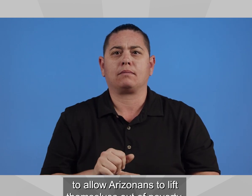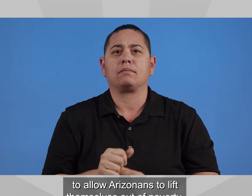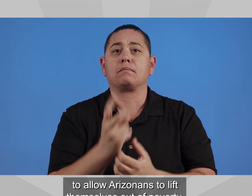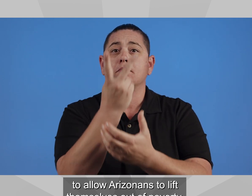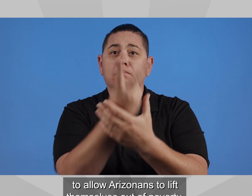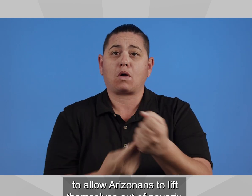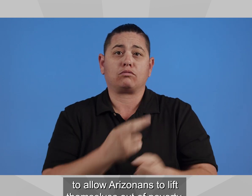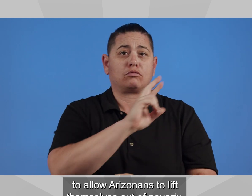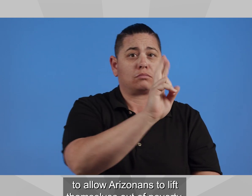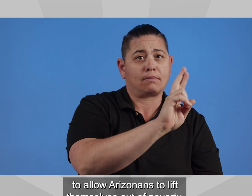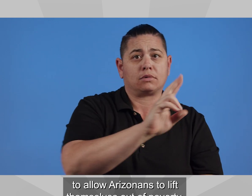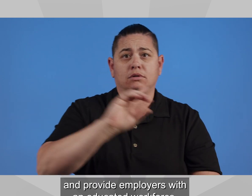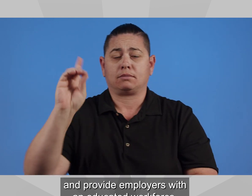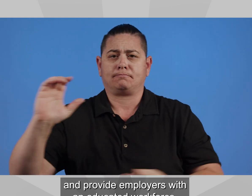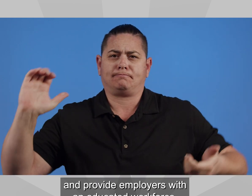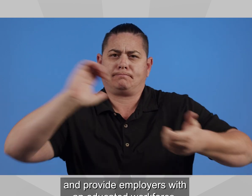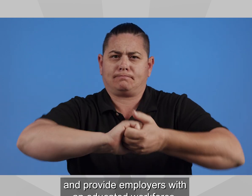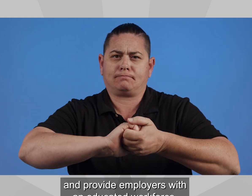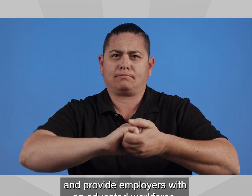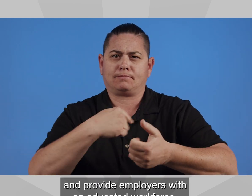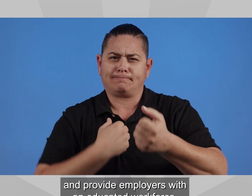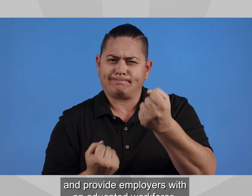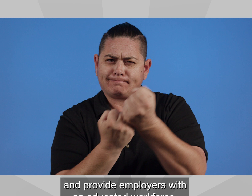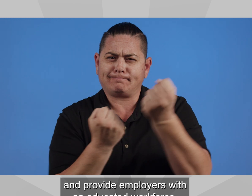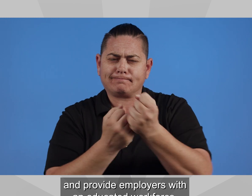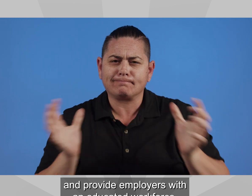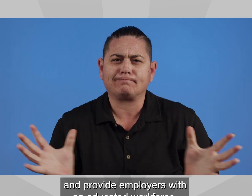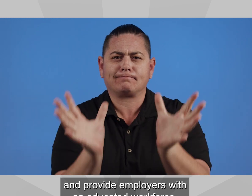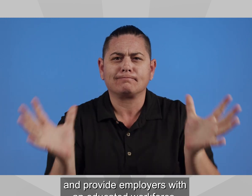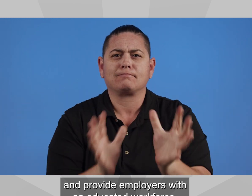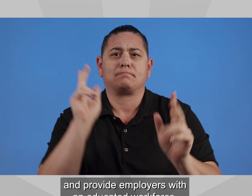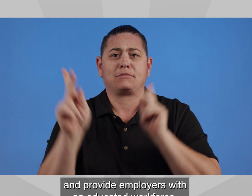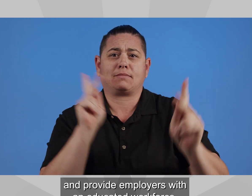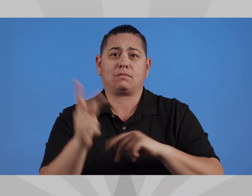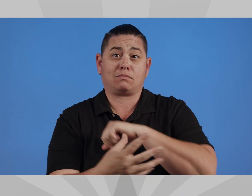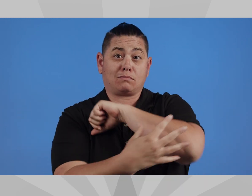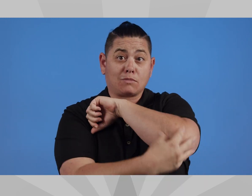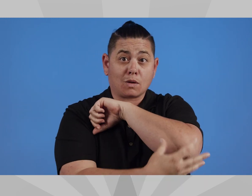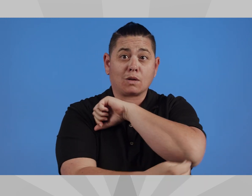out of poverty and provide employers with an educated workforce.